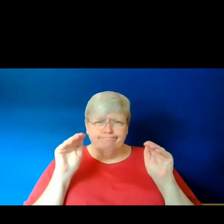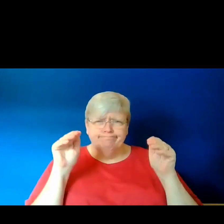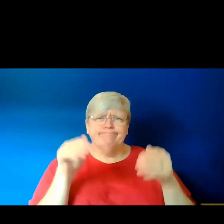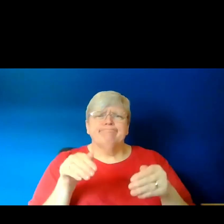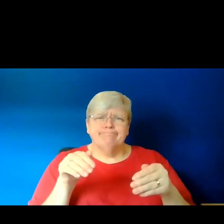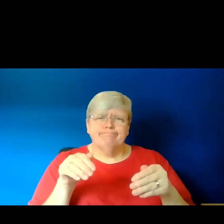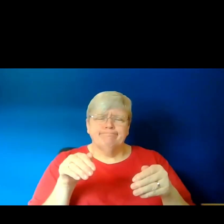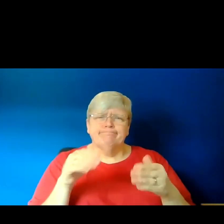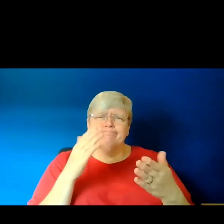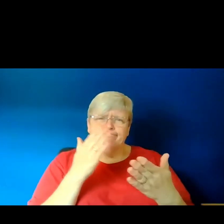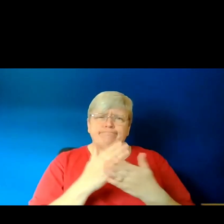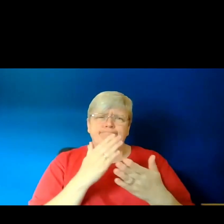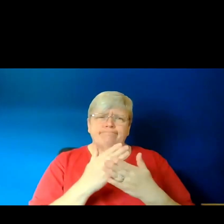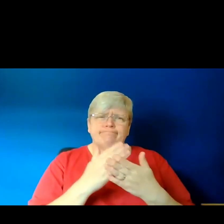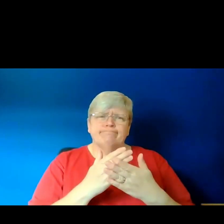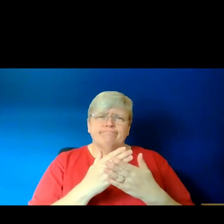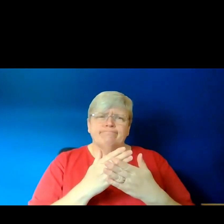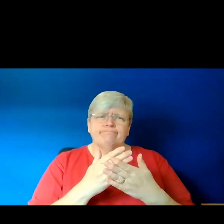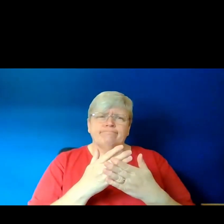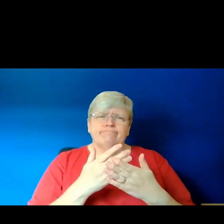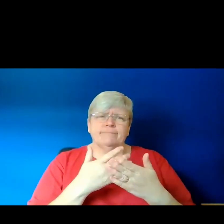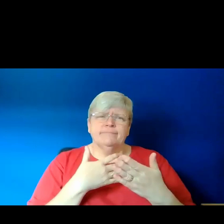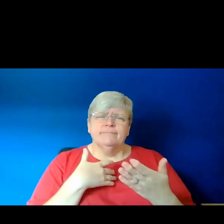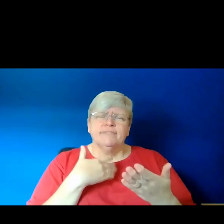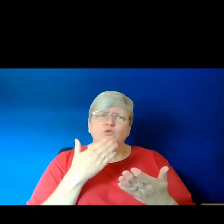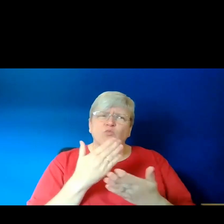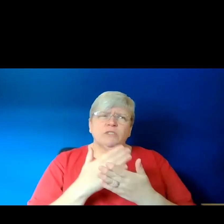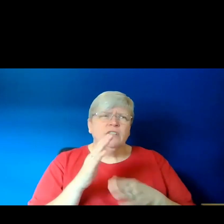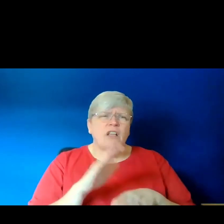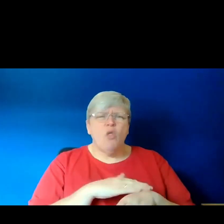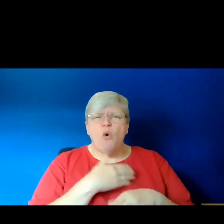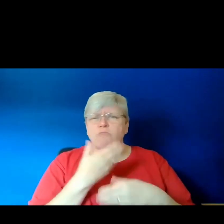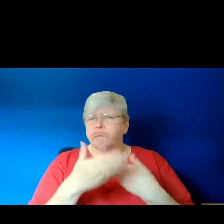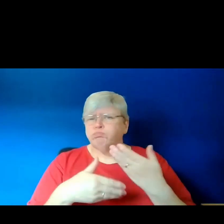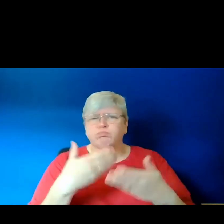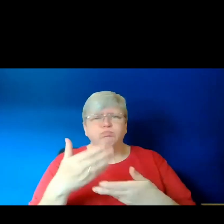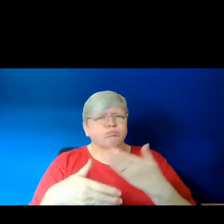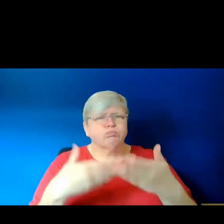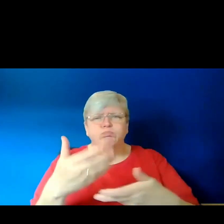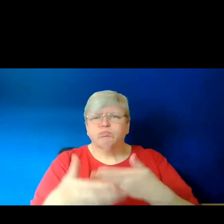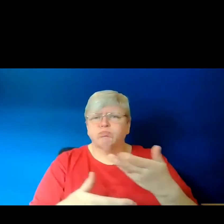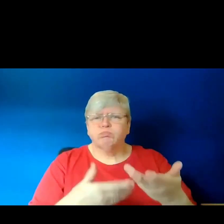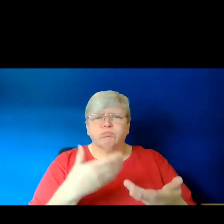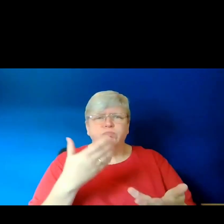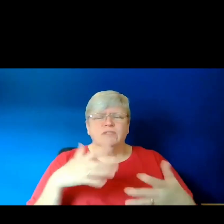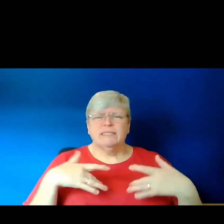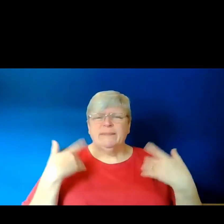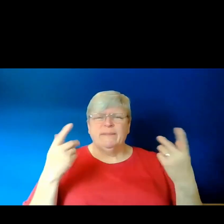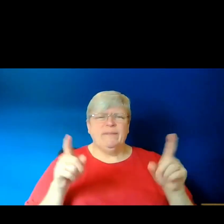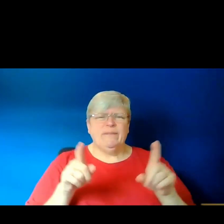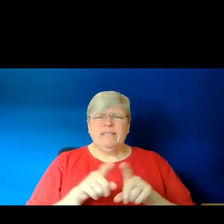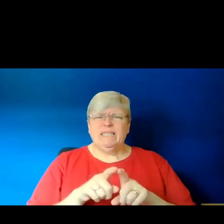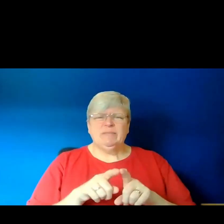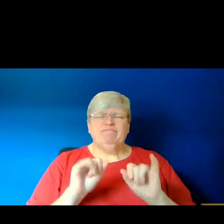intense creatures so any really kind of long prosaic descriptions might feel a bit sort of laggy and